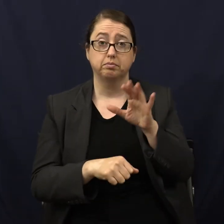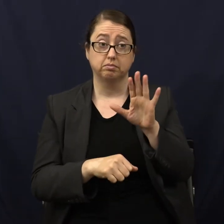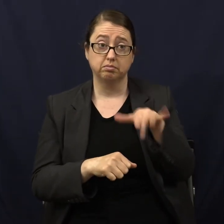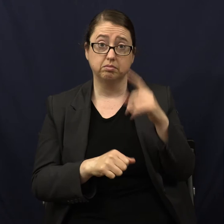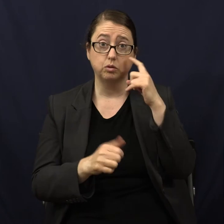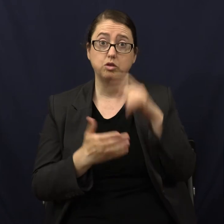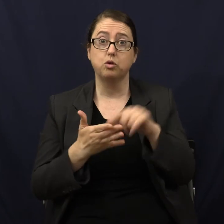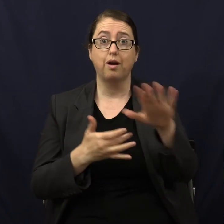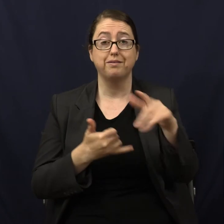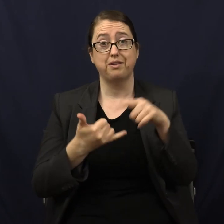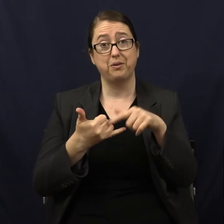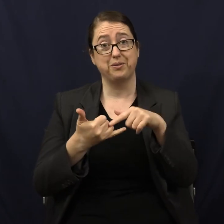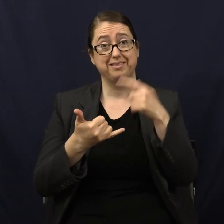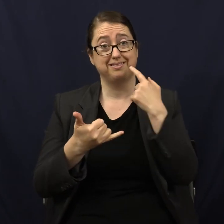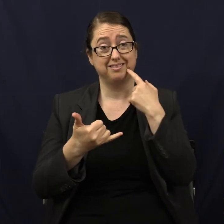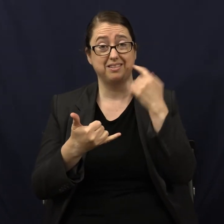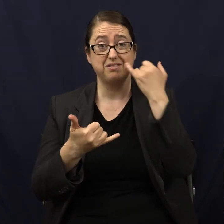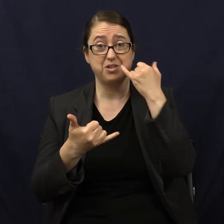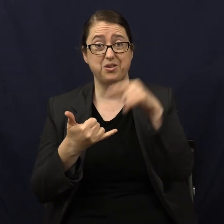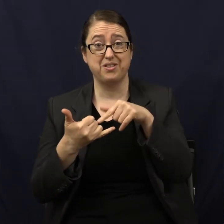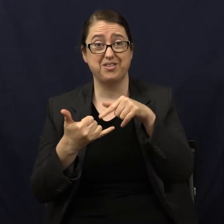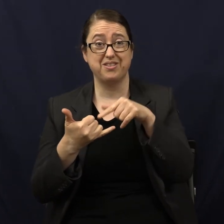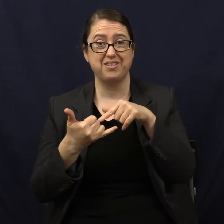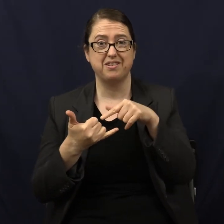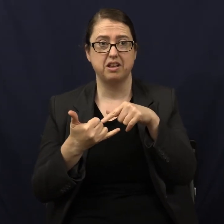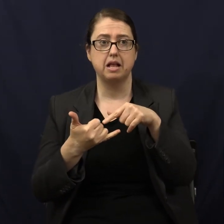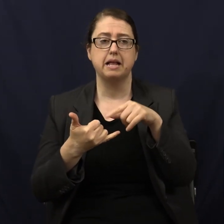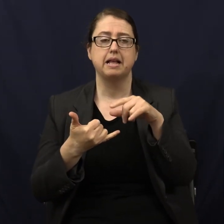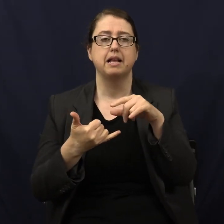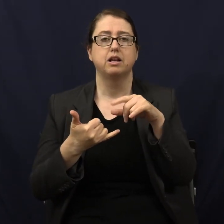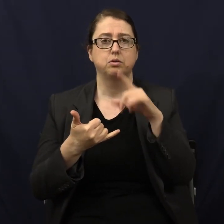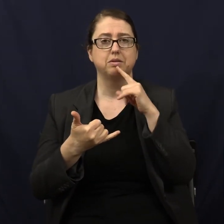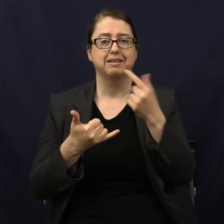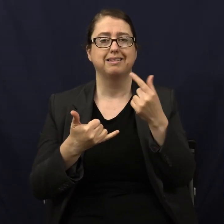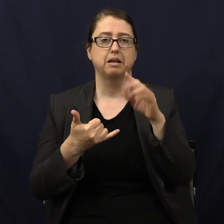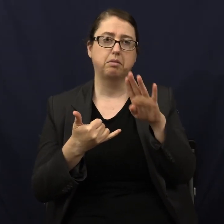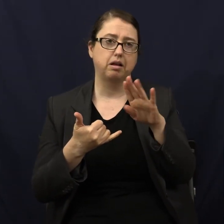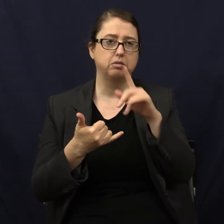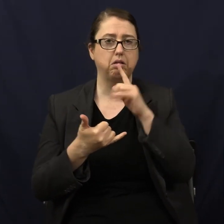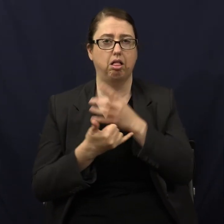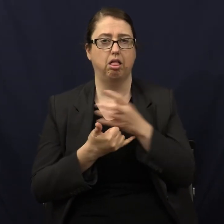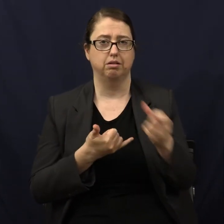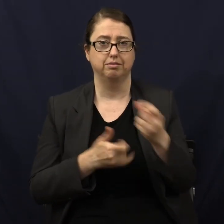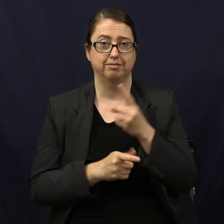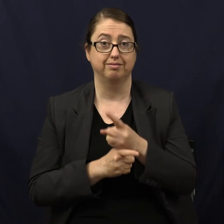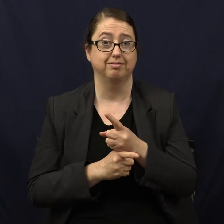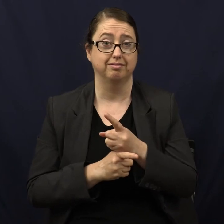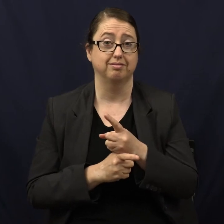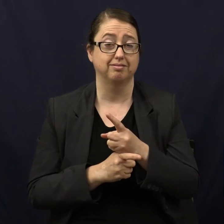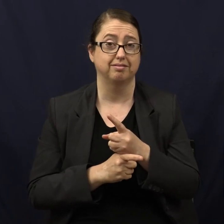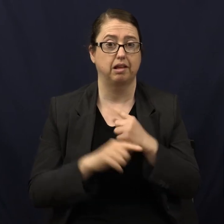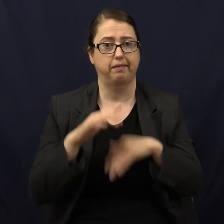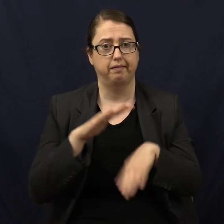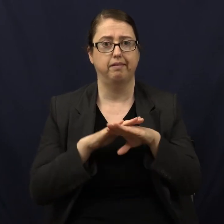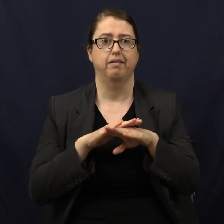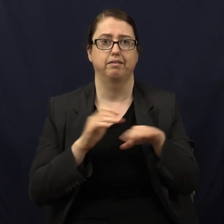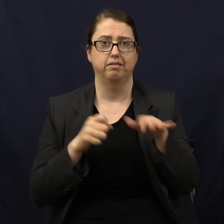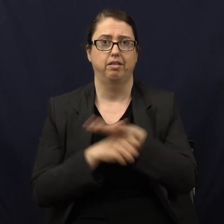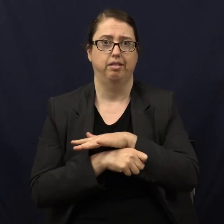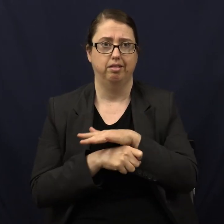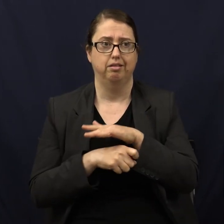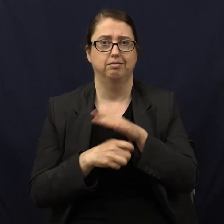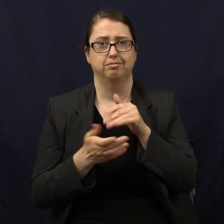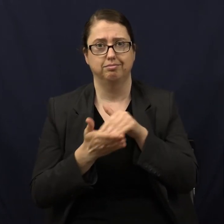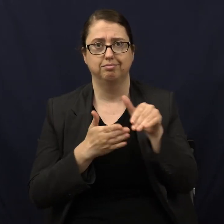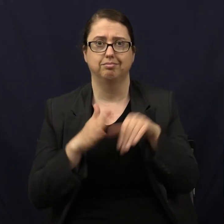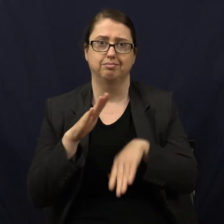room on their phone? Everyone know that? I don't necessarily endorse this cell phone, but when you run out of room on your phone, you go